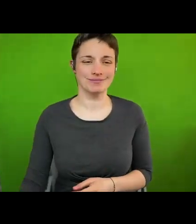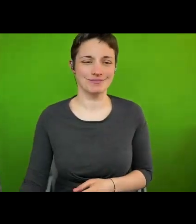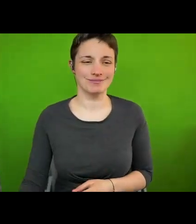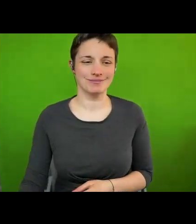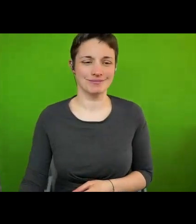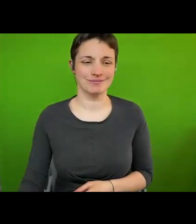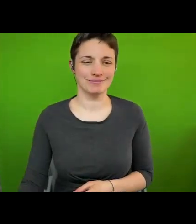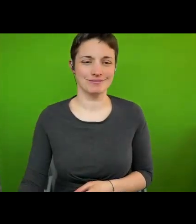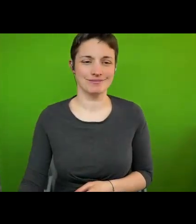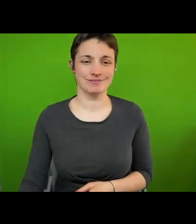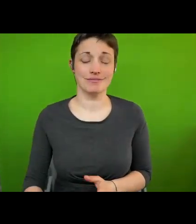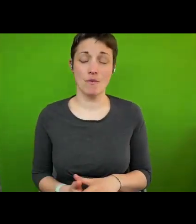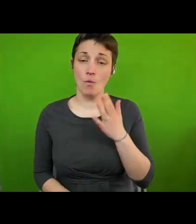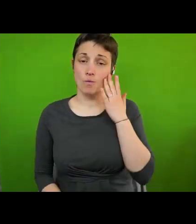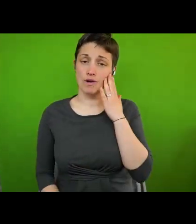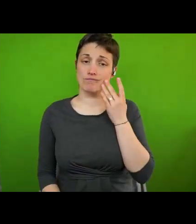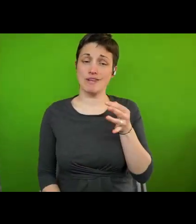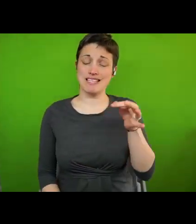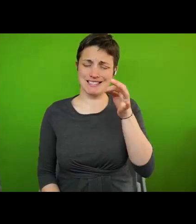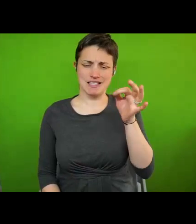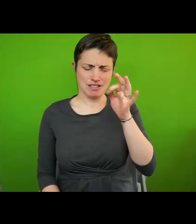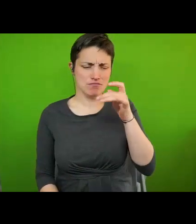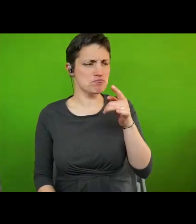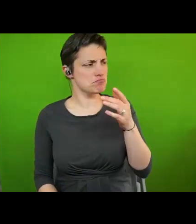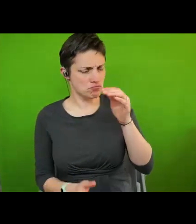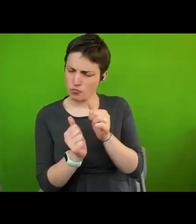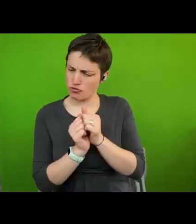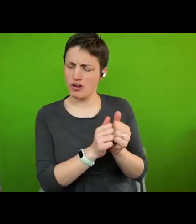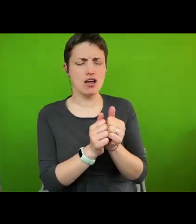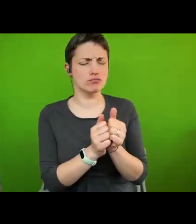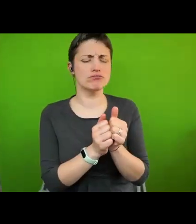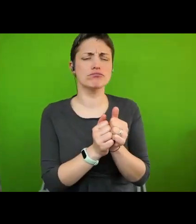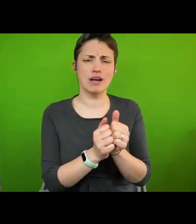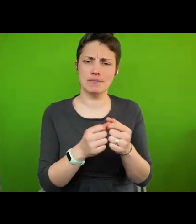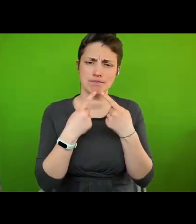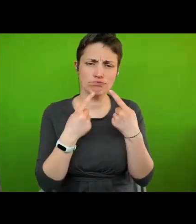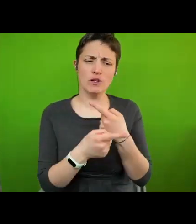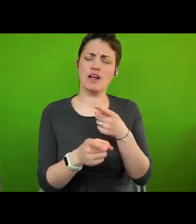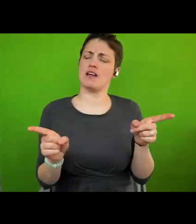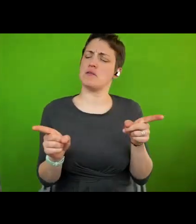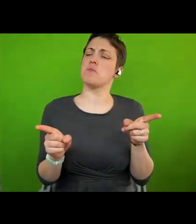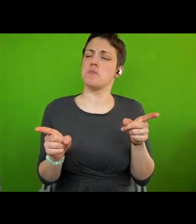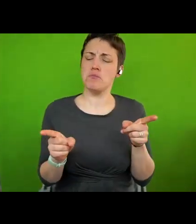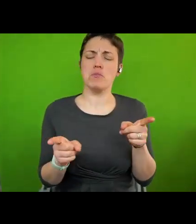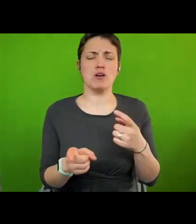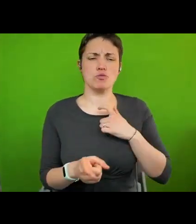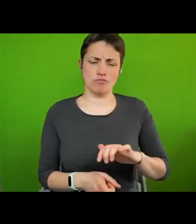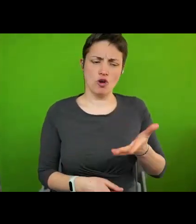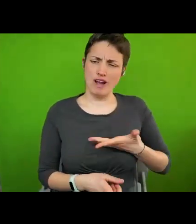agreed that the Universal Declaration of Human Rights should be the basis for the city's policies and actions.